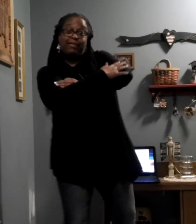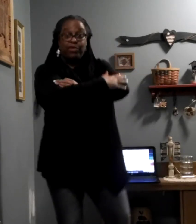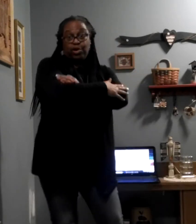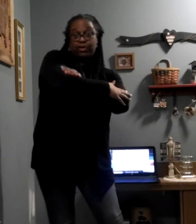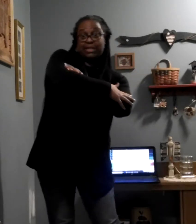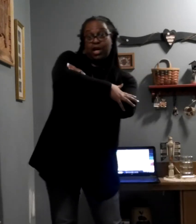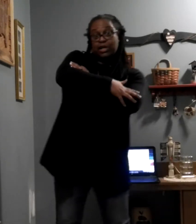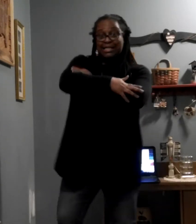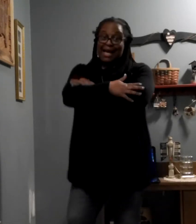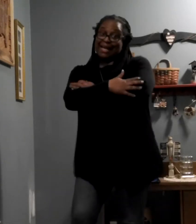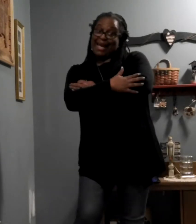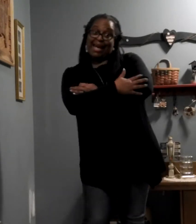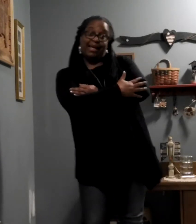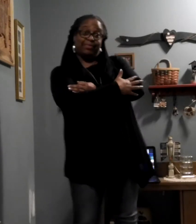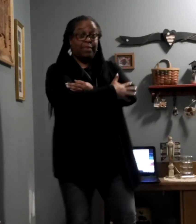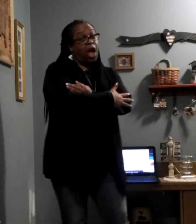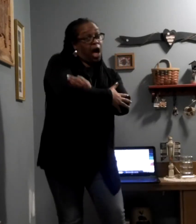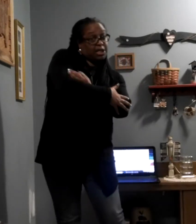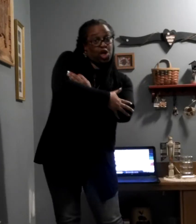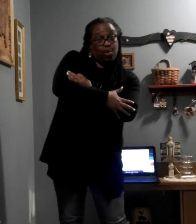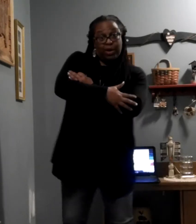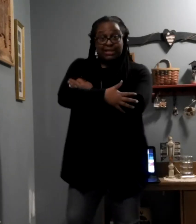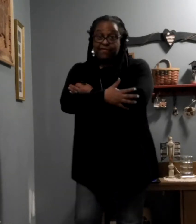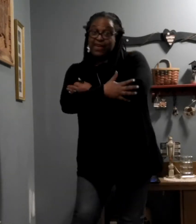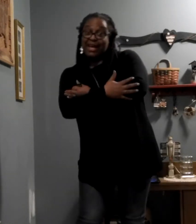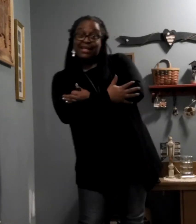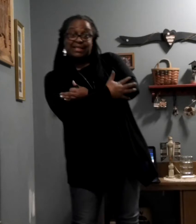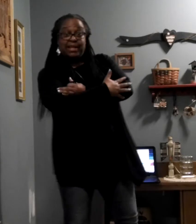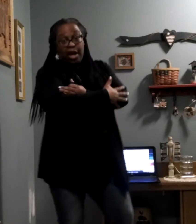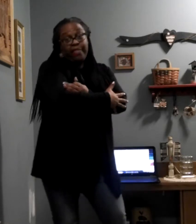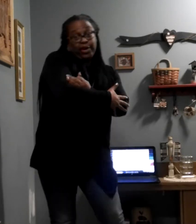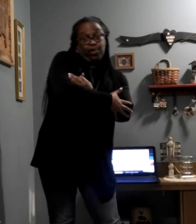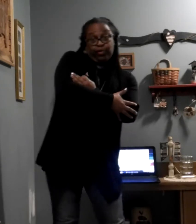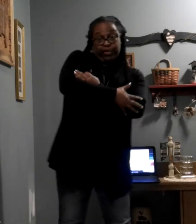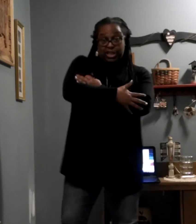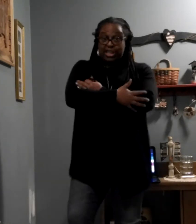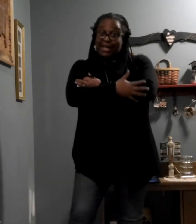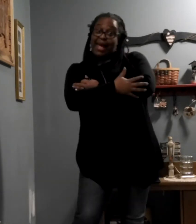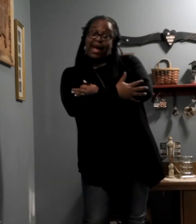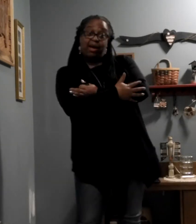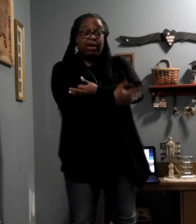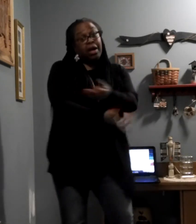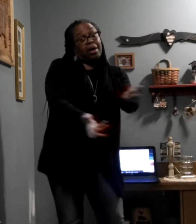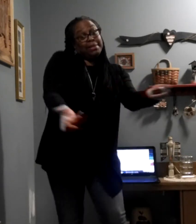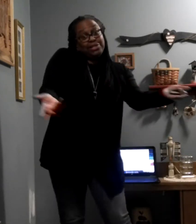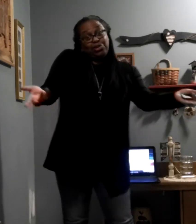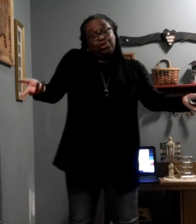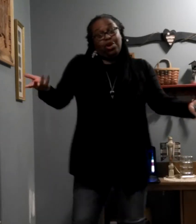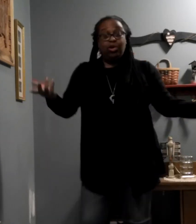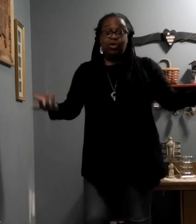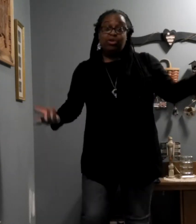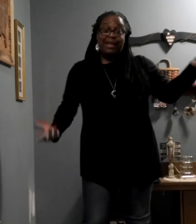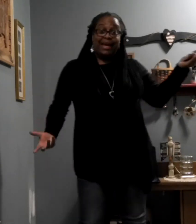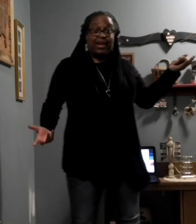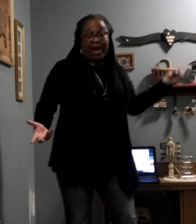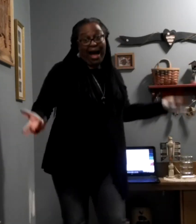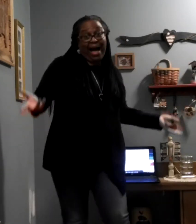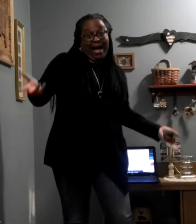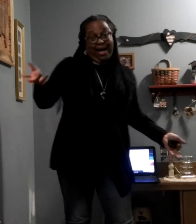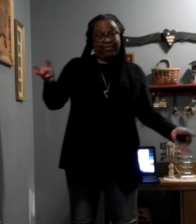for as long as I can. I don't want to face the cold frigid air. But sooner or later I have